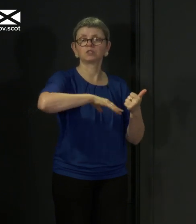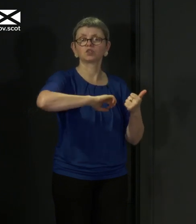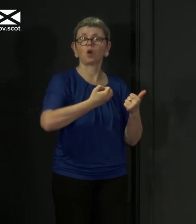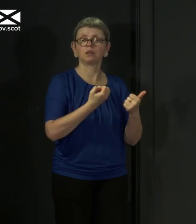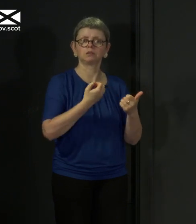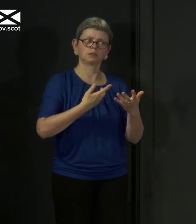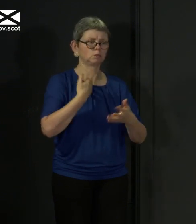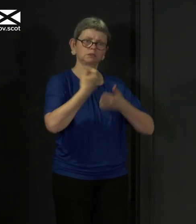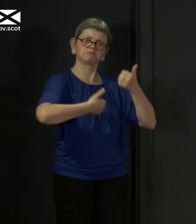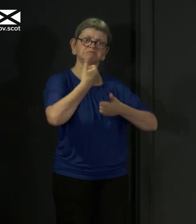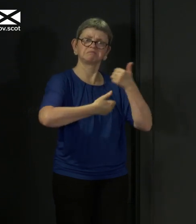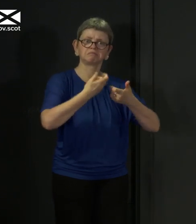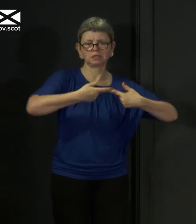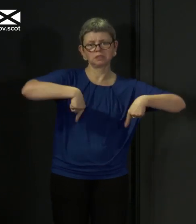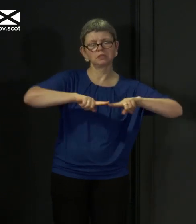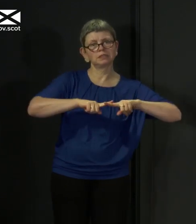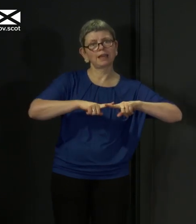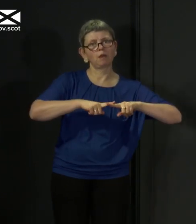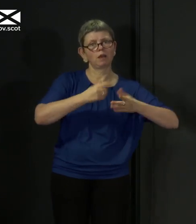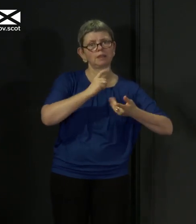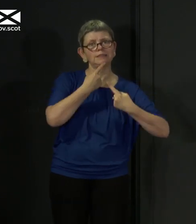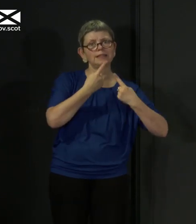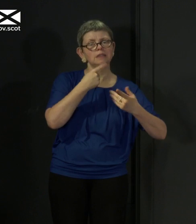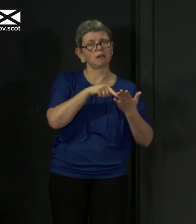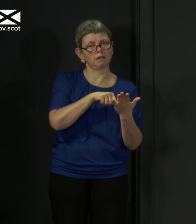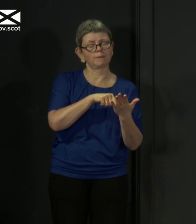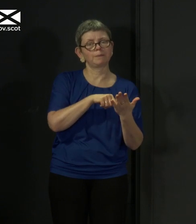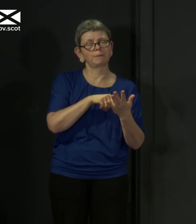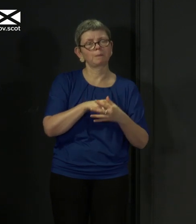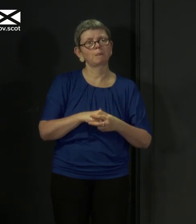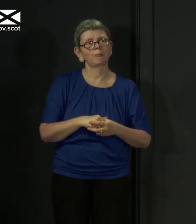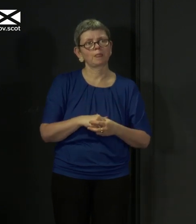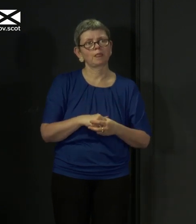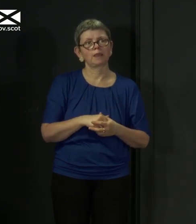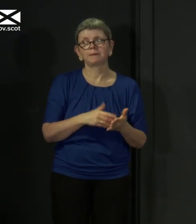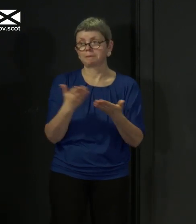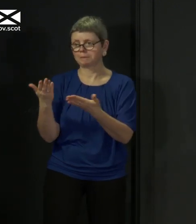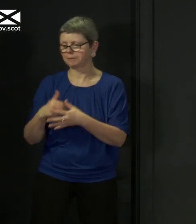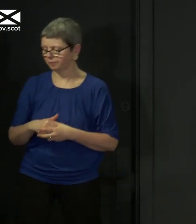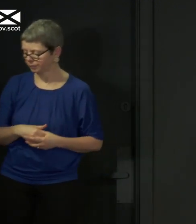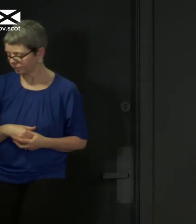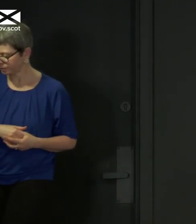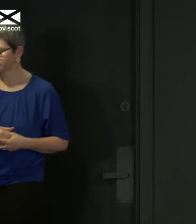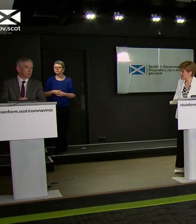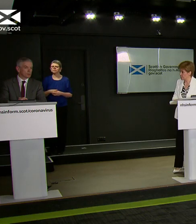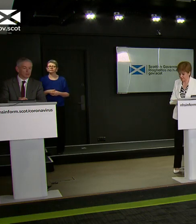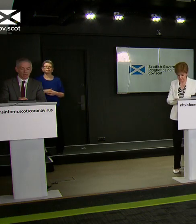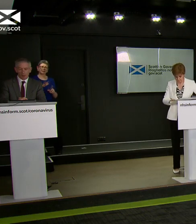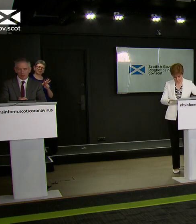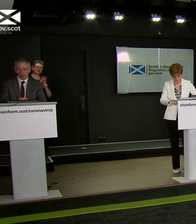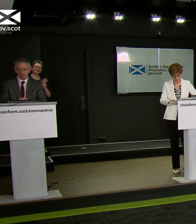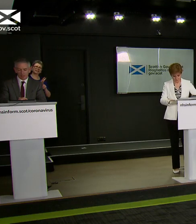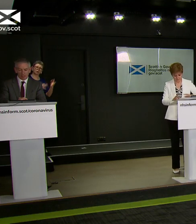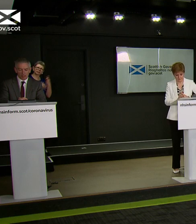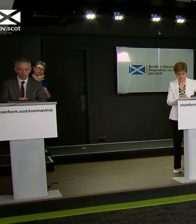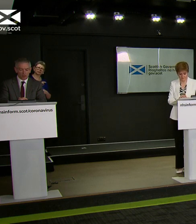as much of an understanding as possible about the spread and the progress of this virus. Gregor, do you want to take the ethnicity point? Yeah,